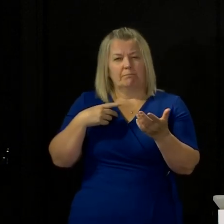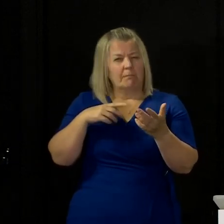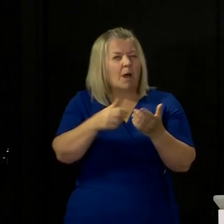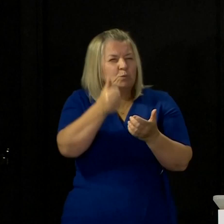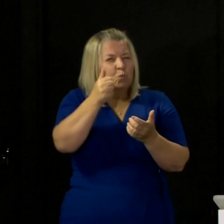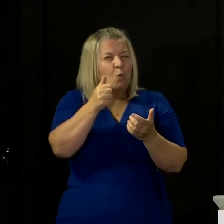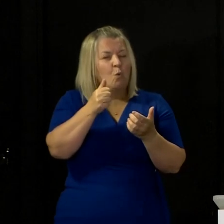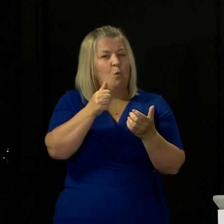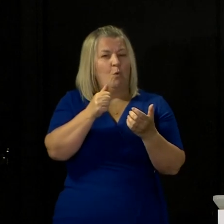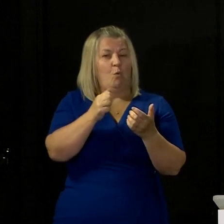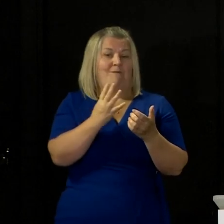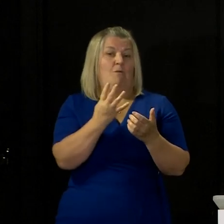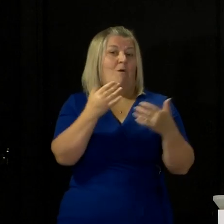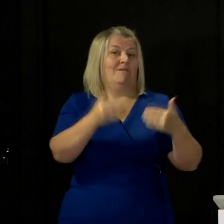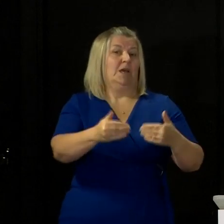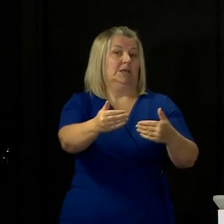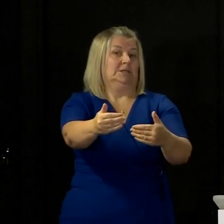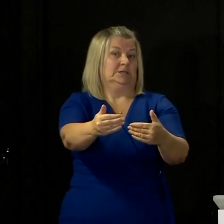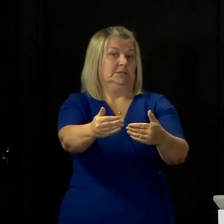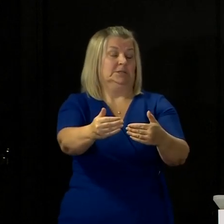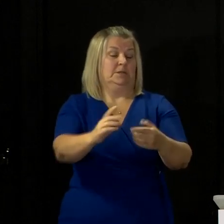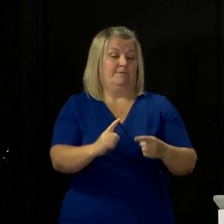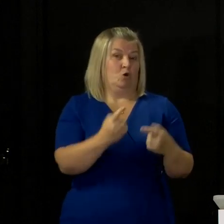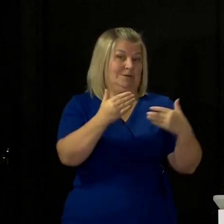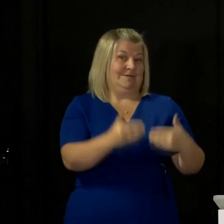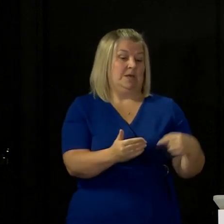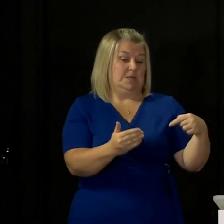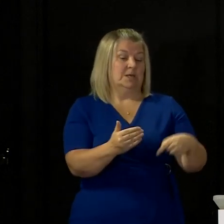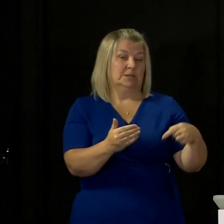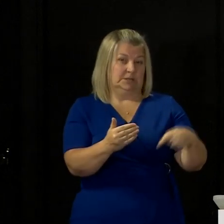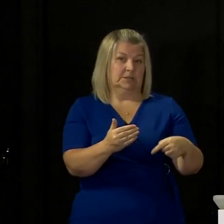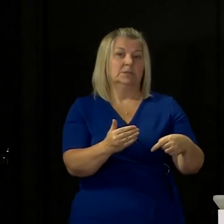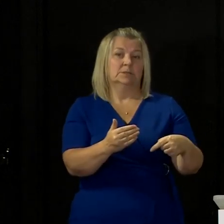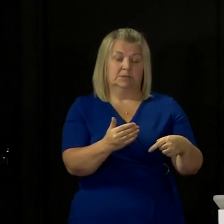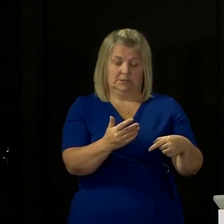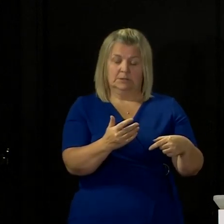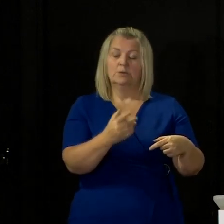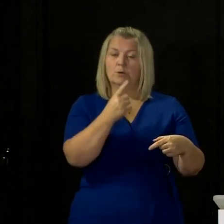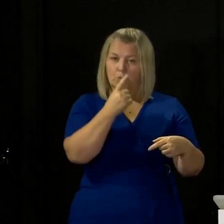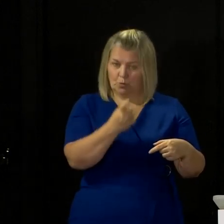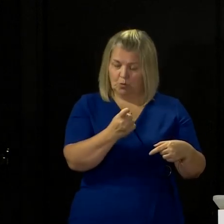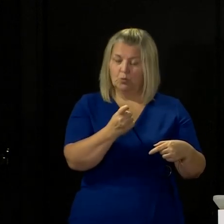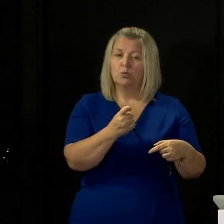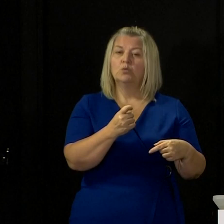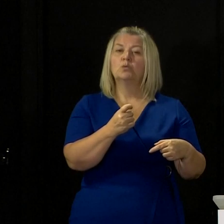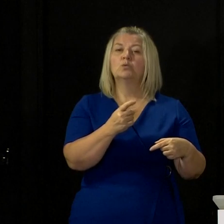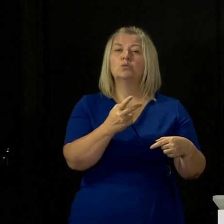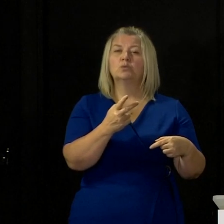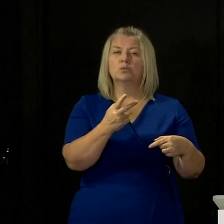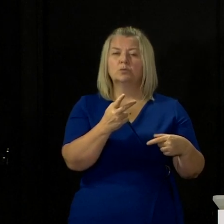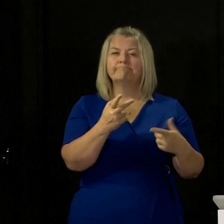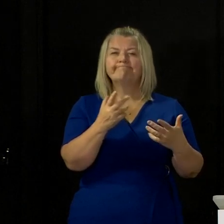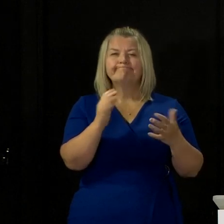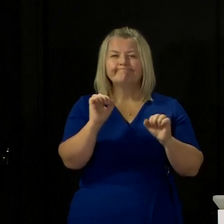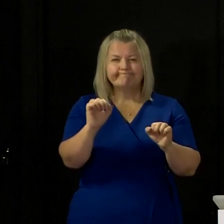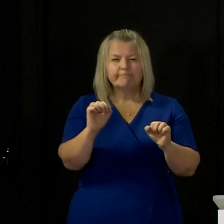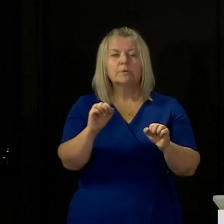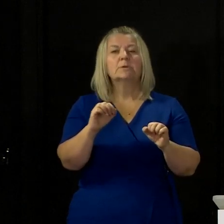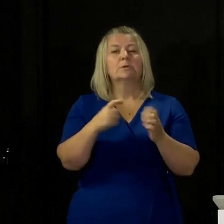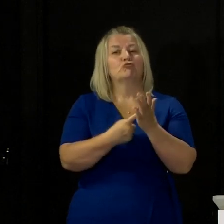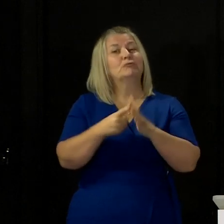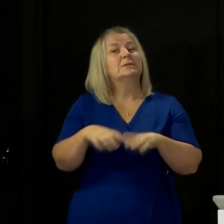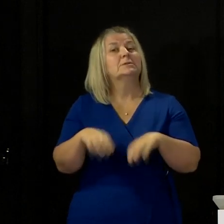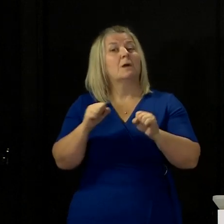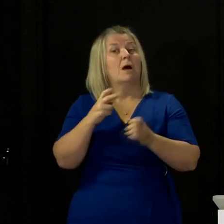that in phase one, construction was able to implement the first two stages of its own restart plan.